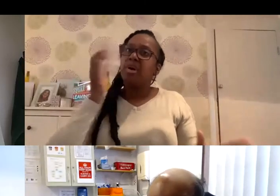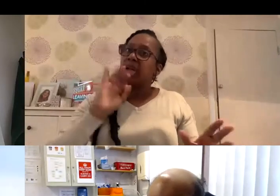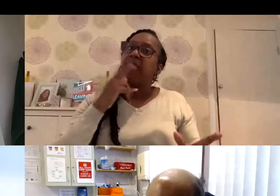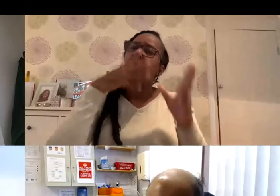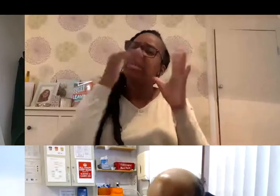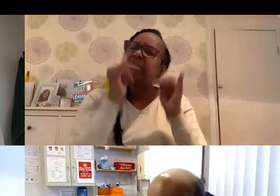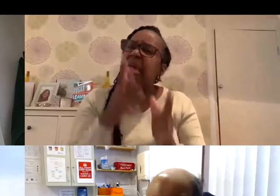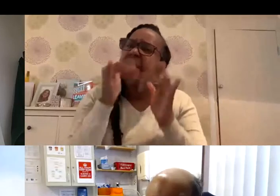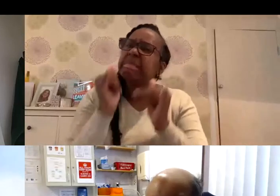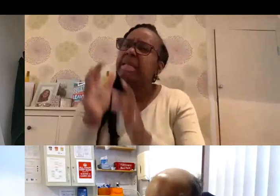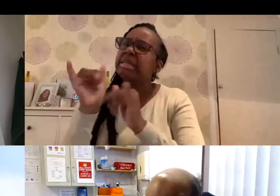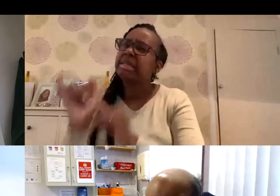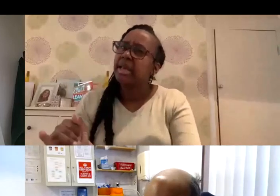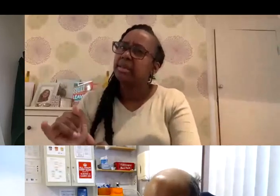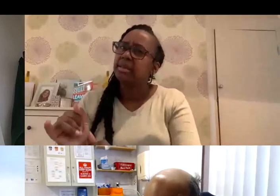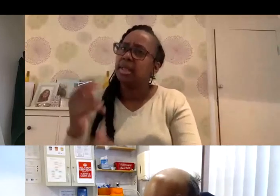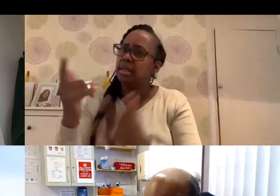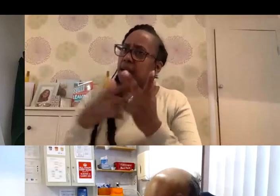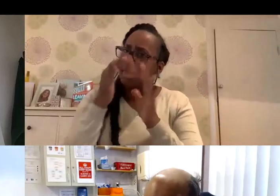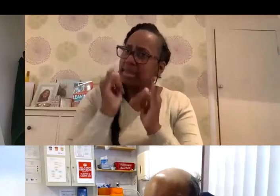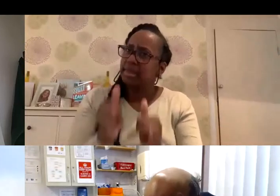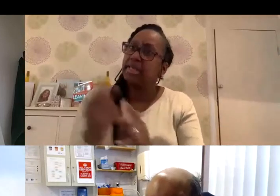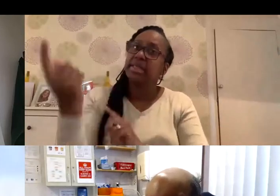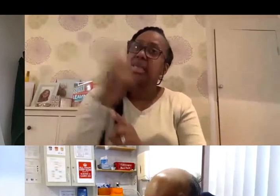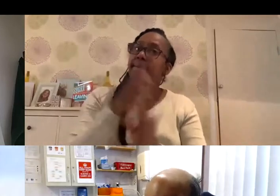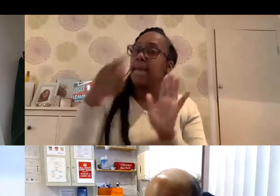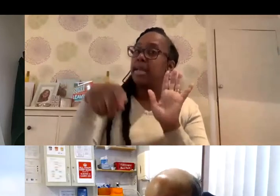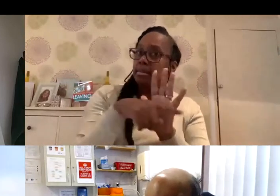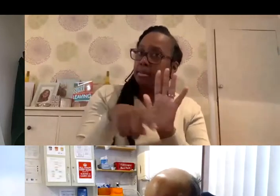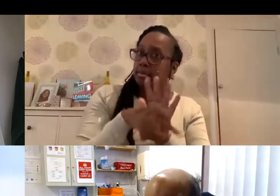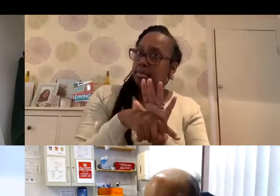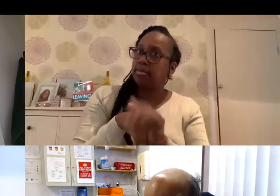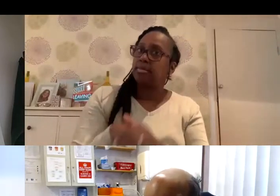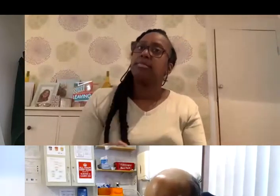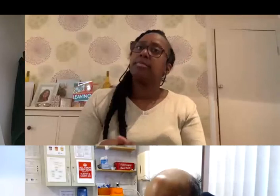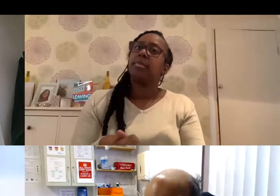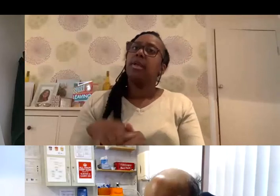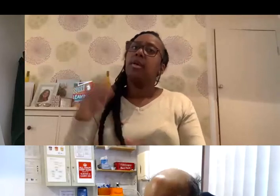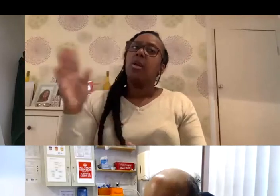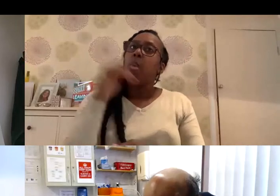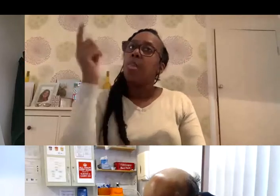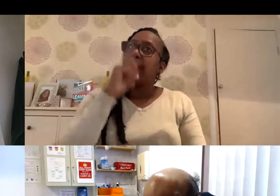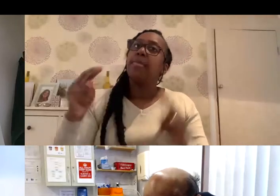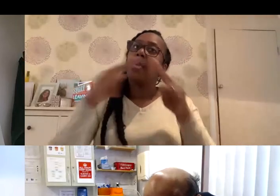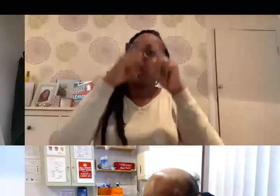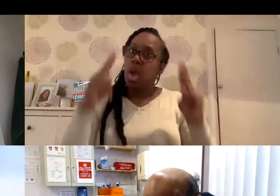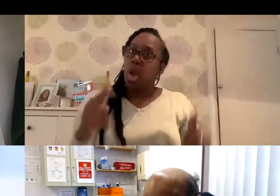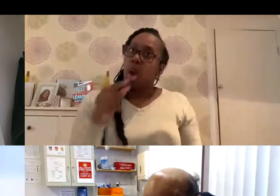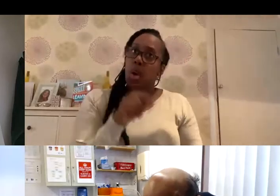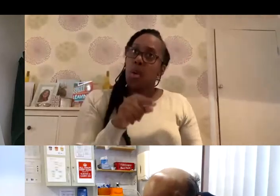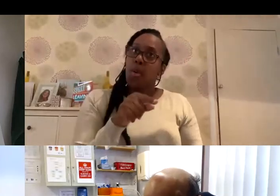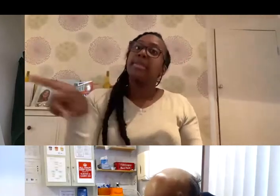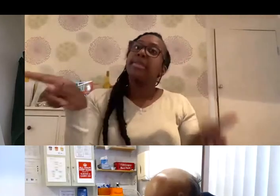on him. We did an LFD test on him, which came back negative. And then all the people in the home at the time did